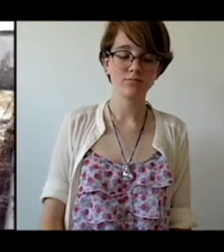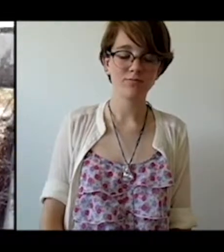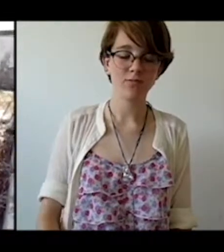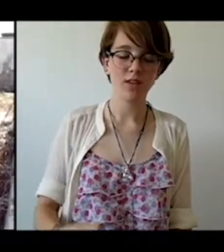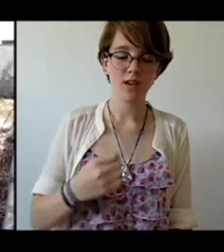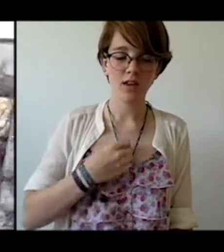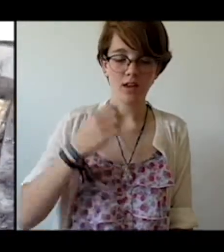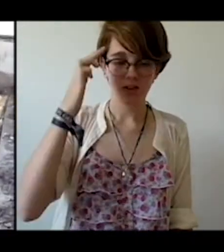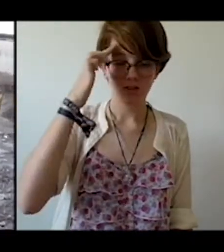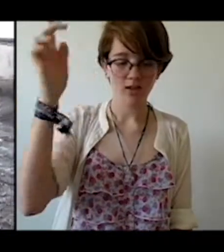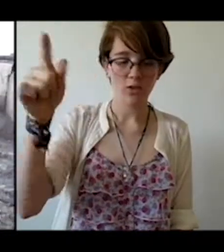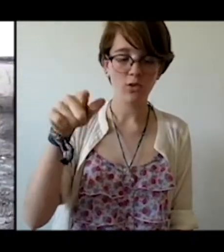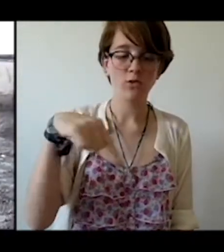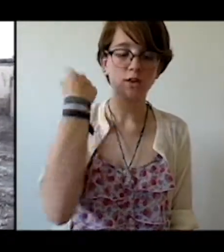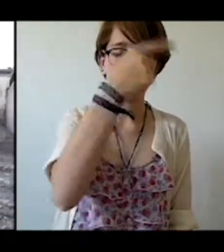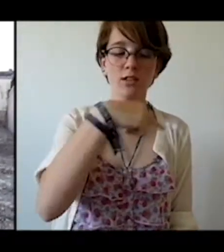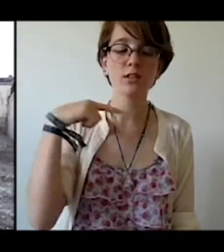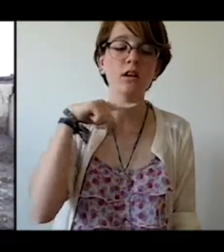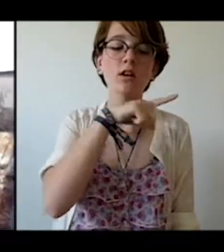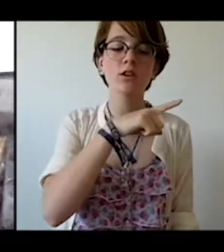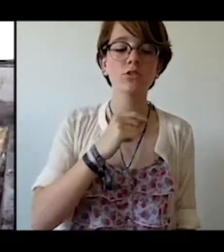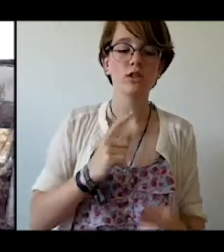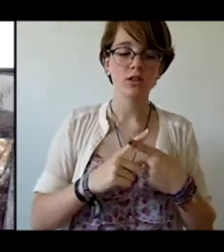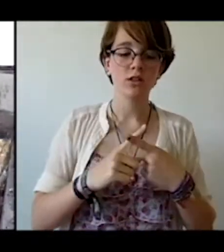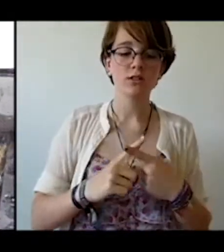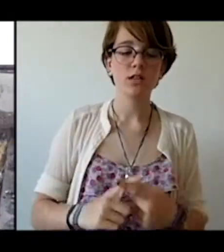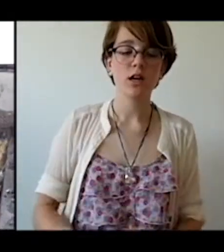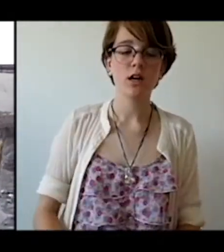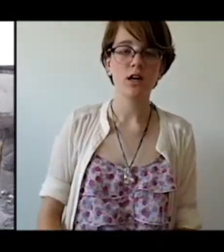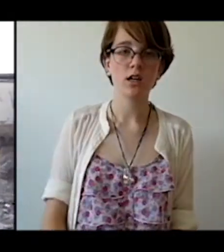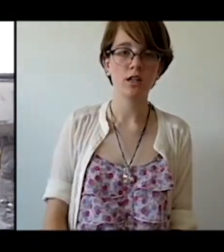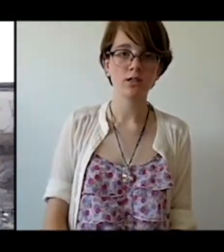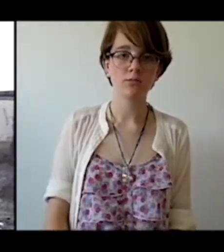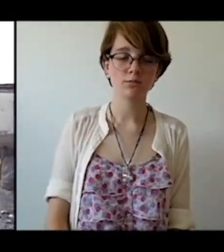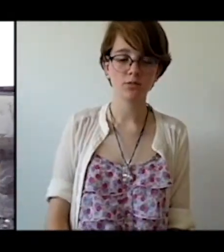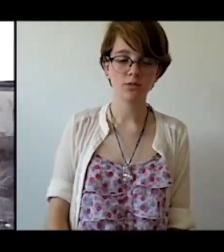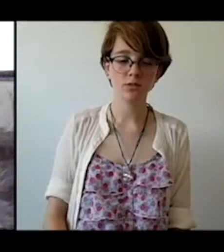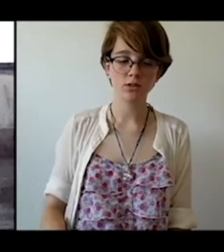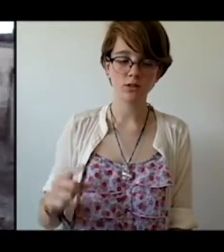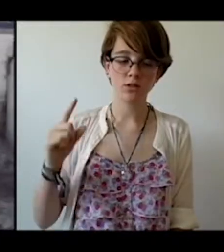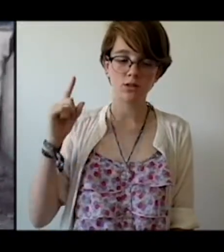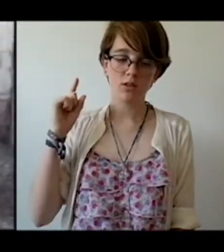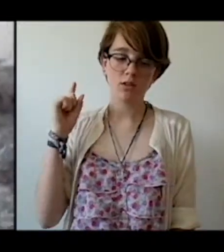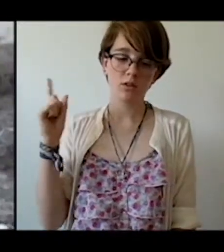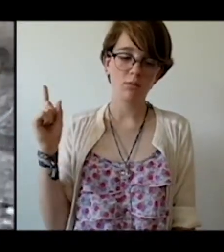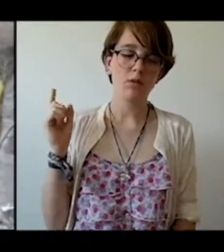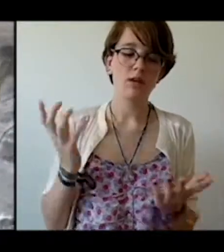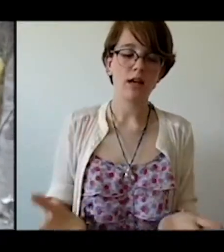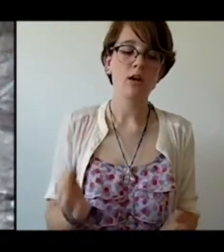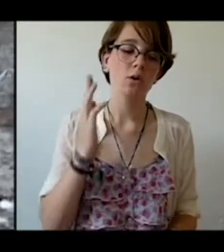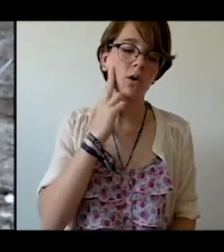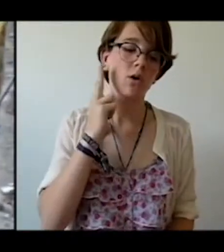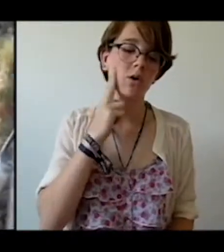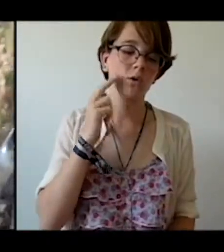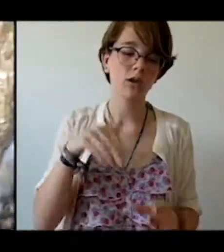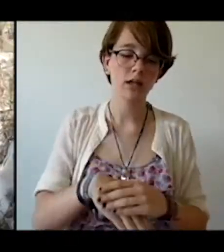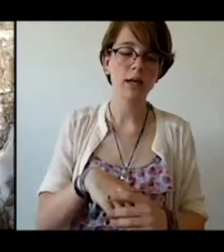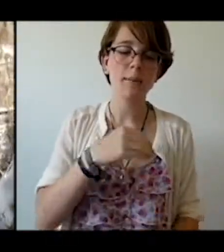I've seen your face a hundred times But now only in